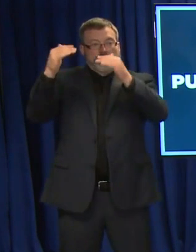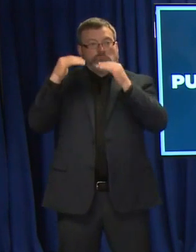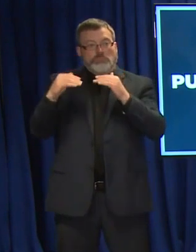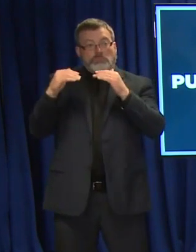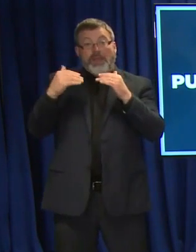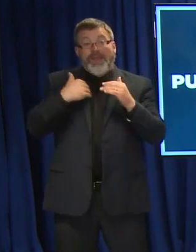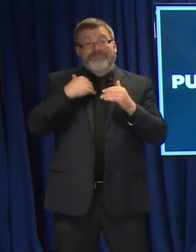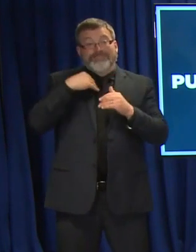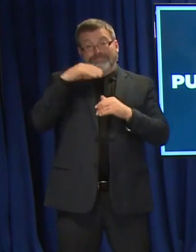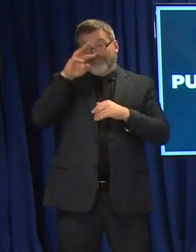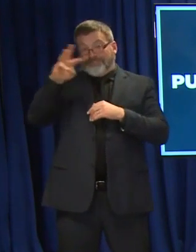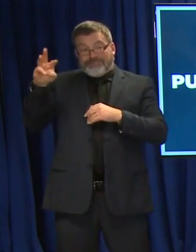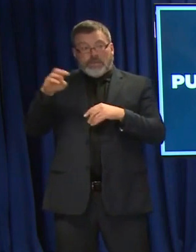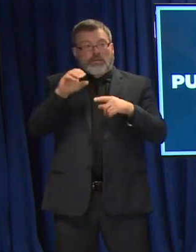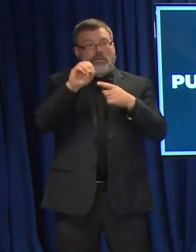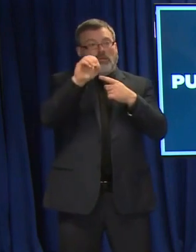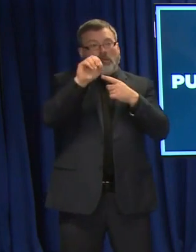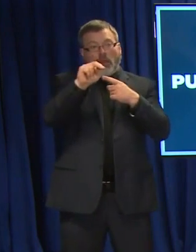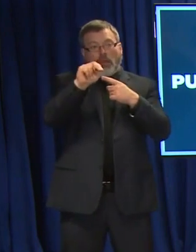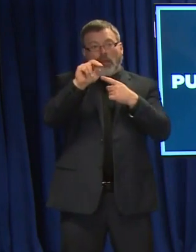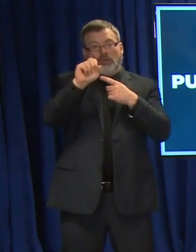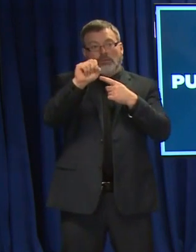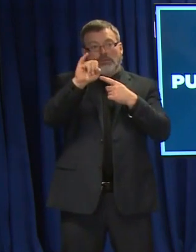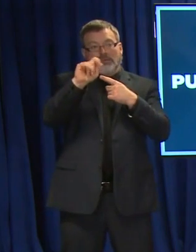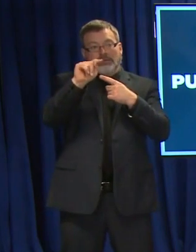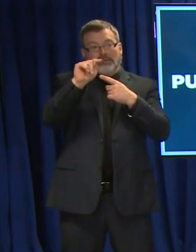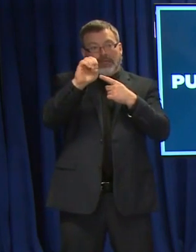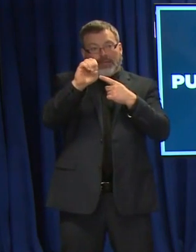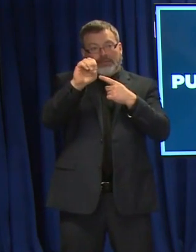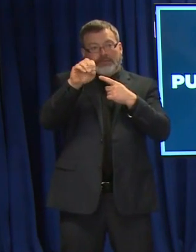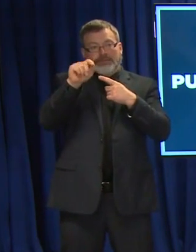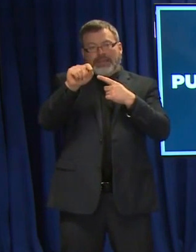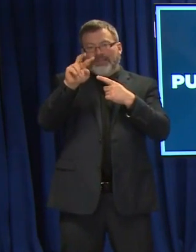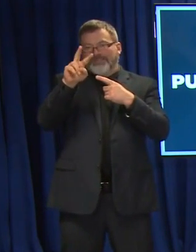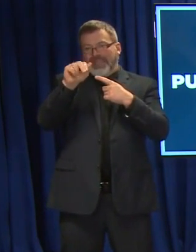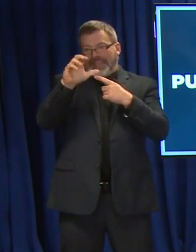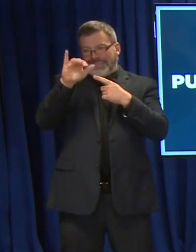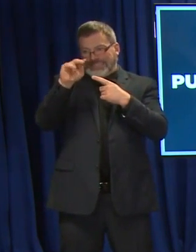vaccine and fill out the form to request an appointment. Thank you very much.